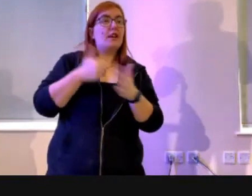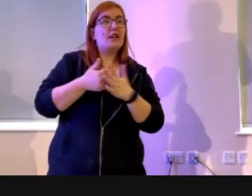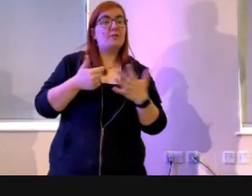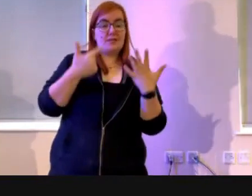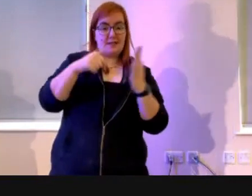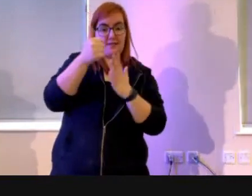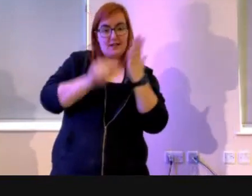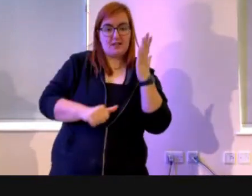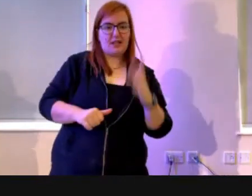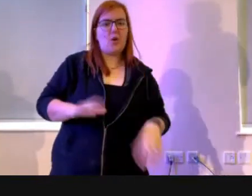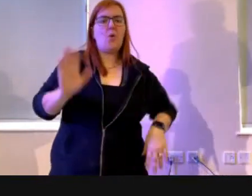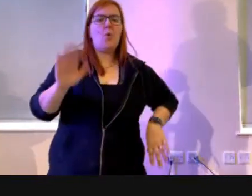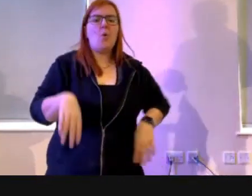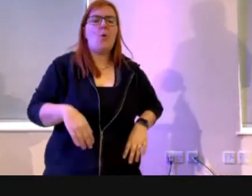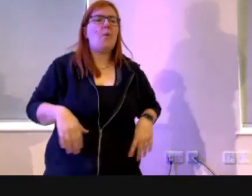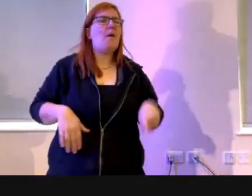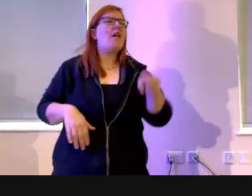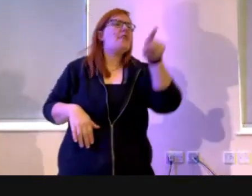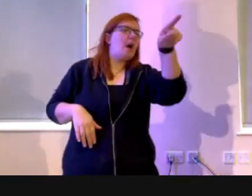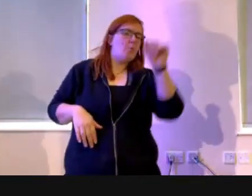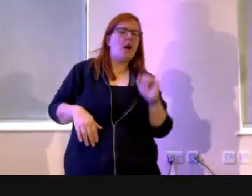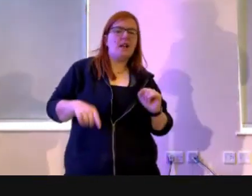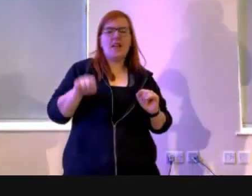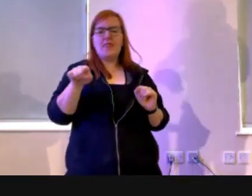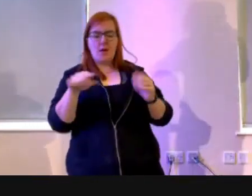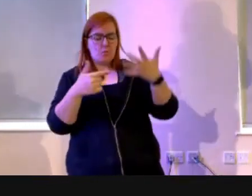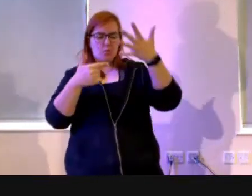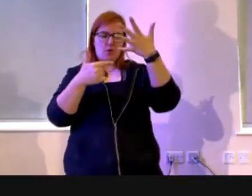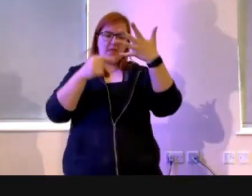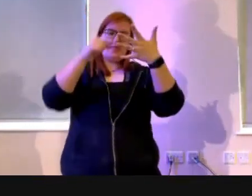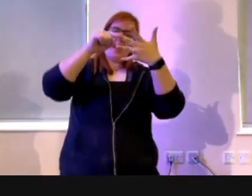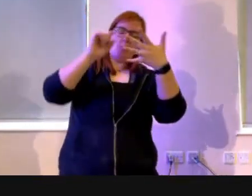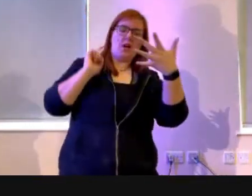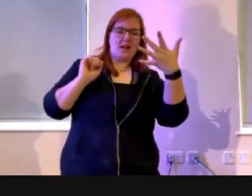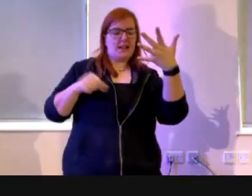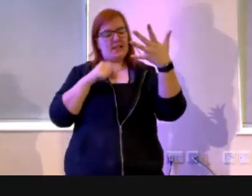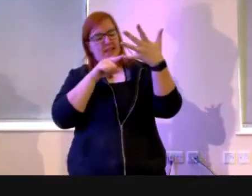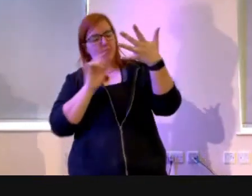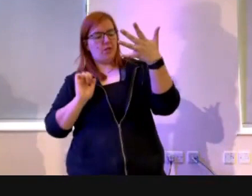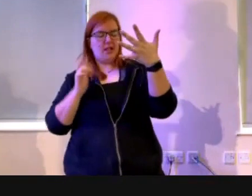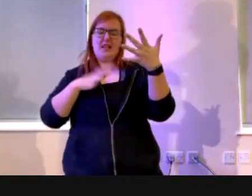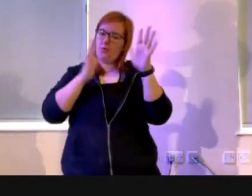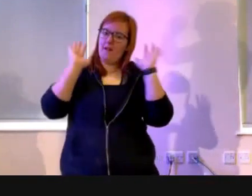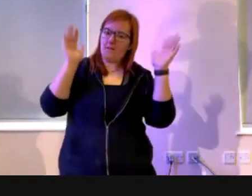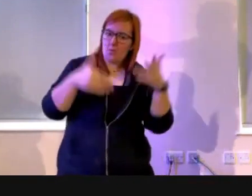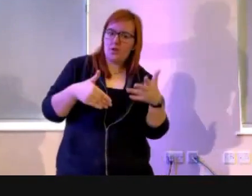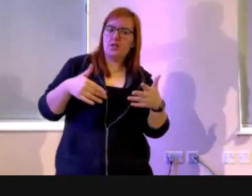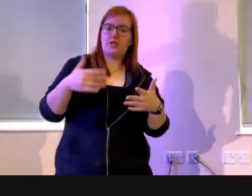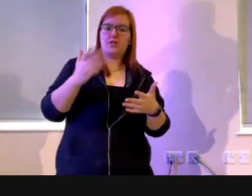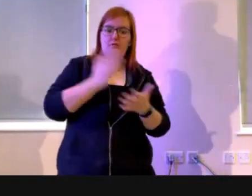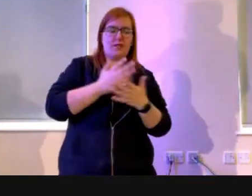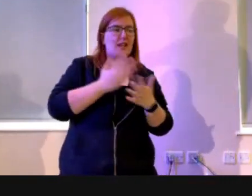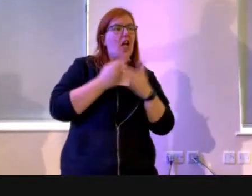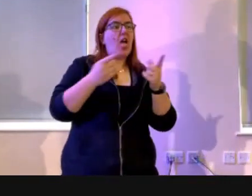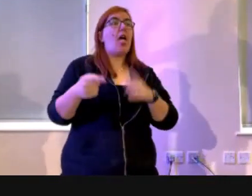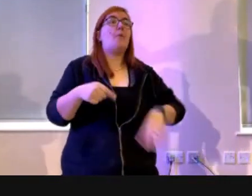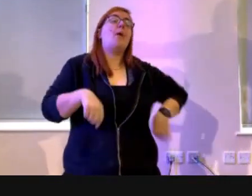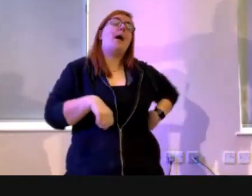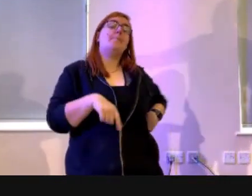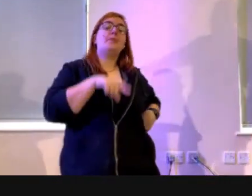one or two things and we can use that as a benchmark and we can focus on that to attack others and go, oh, you fail